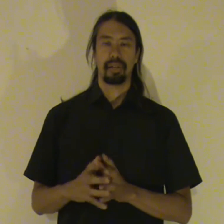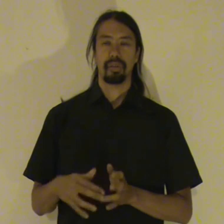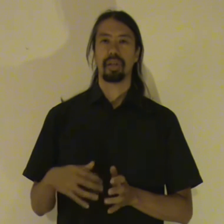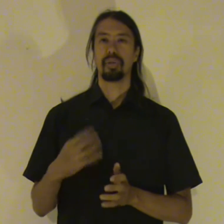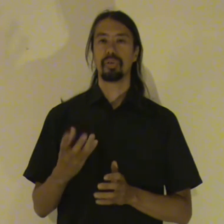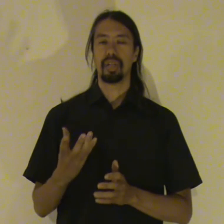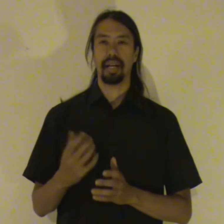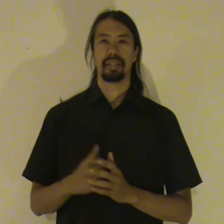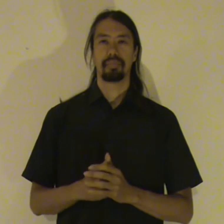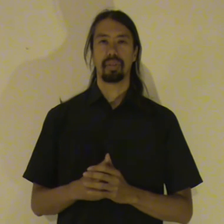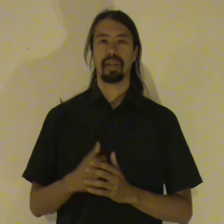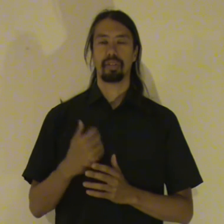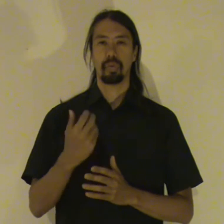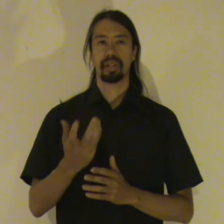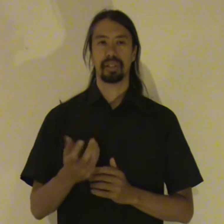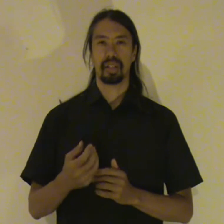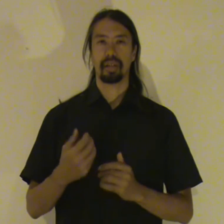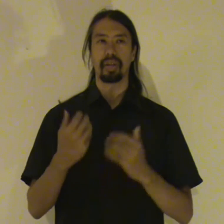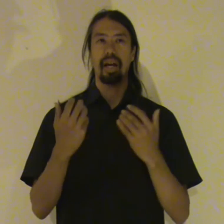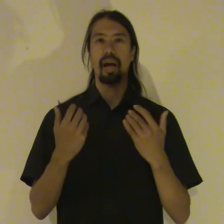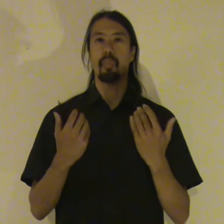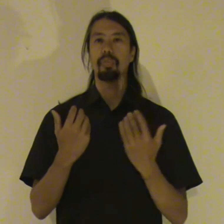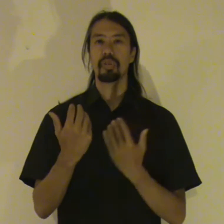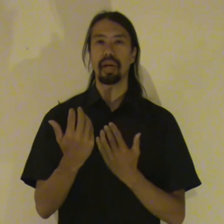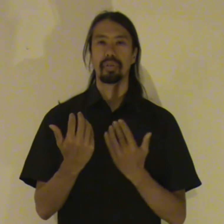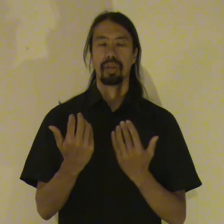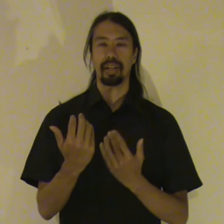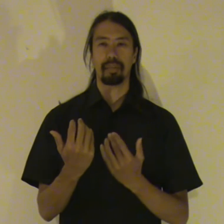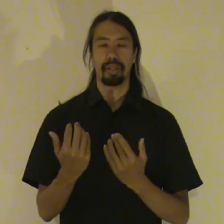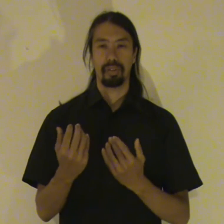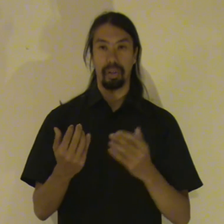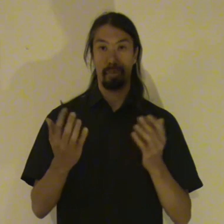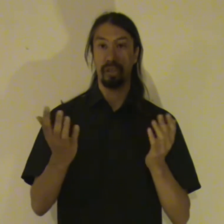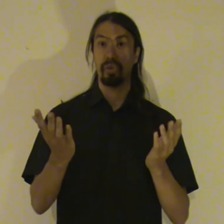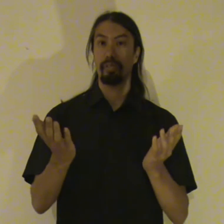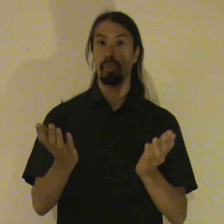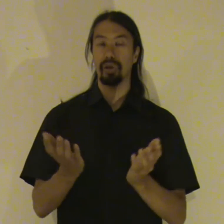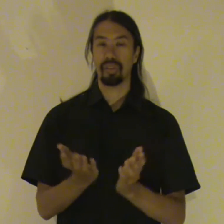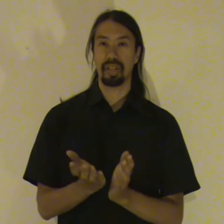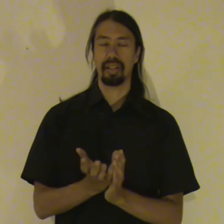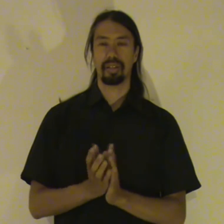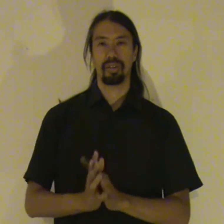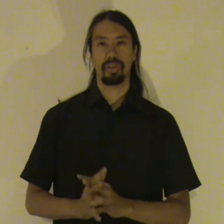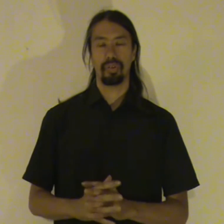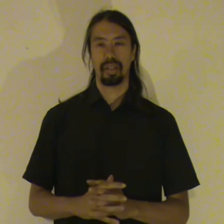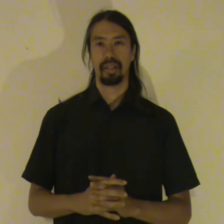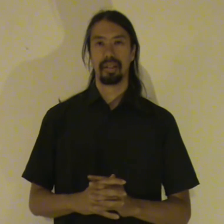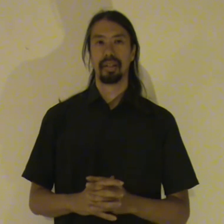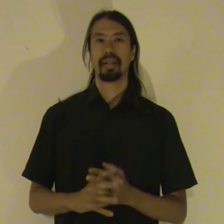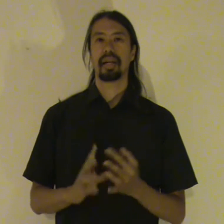you can use that. You can ask questions. Like okay I'm trying to connect better to you. I'm trying to have more understanding to you. Can